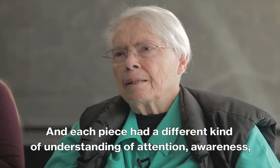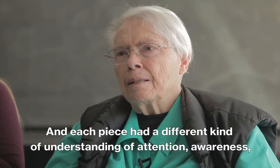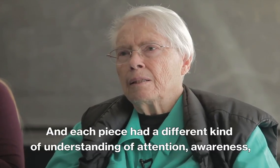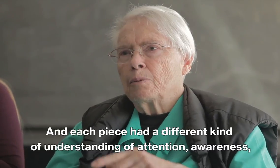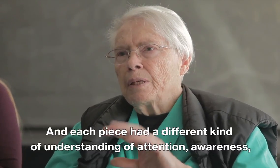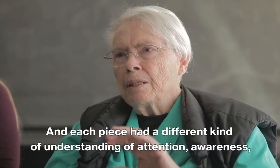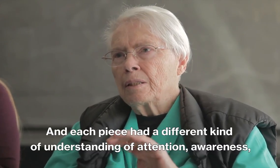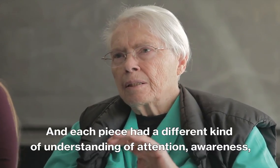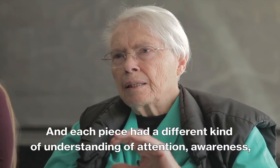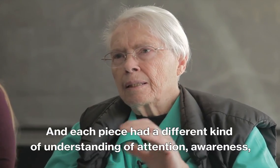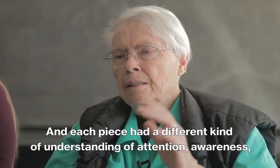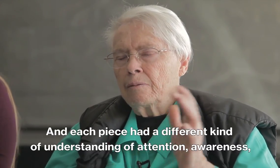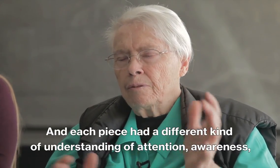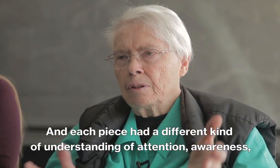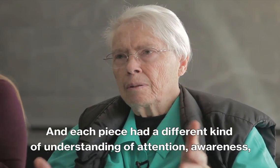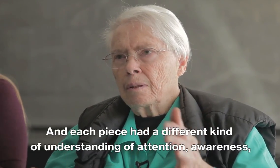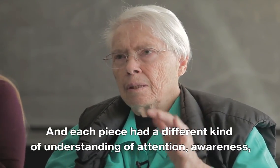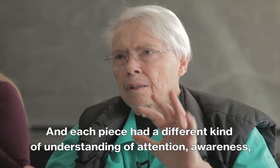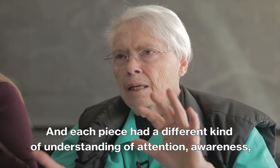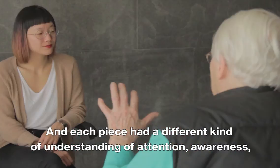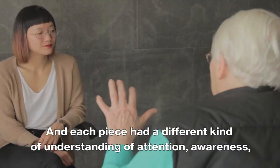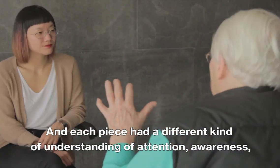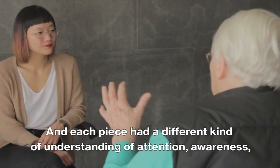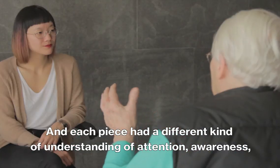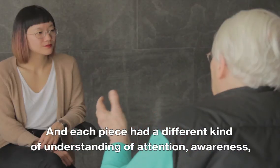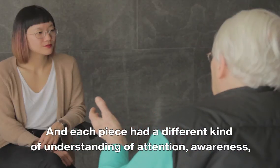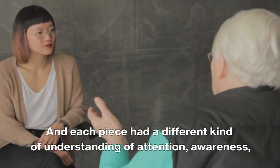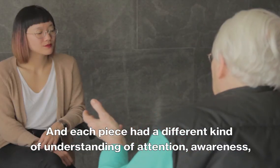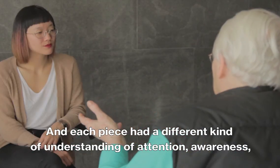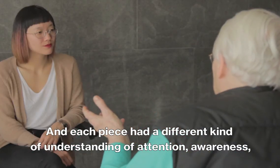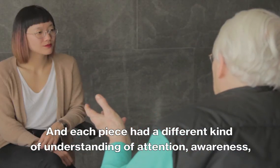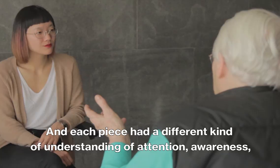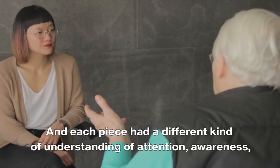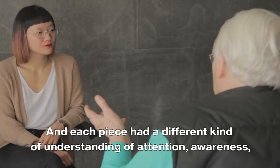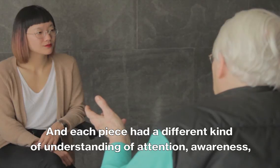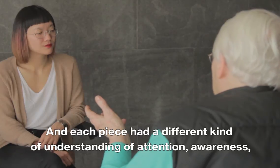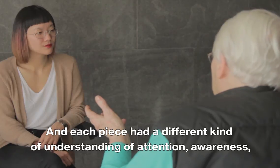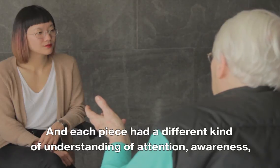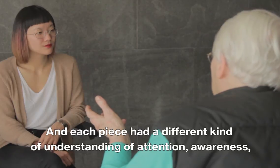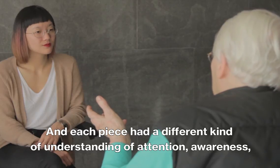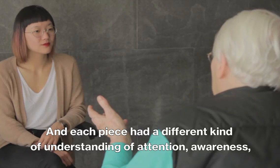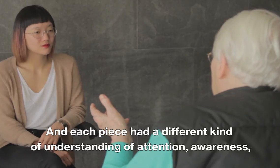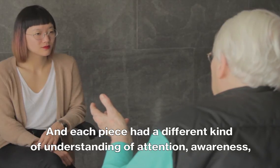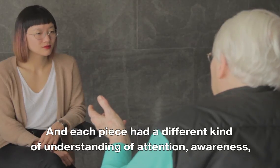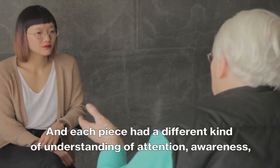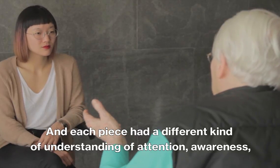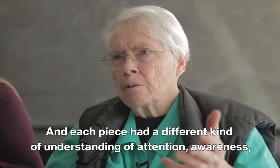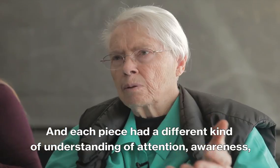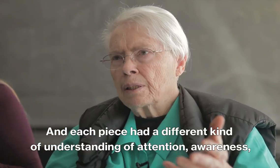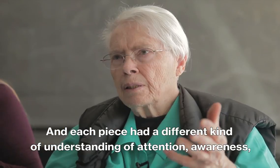each piece had a different kind of understanding of attention, awareness,